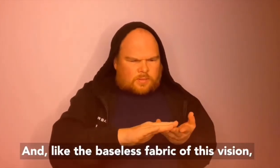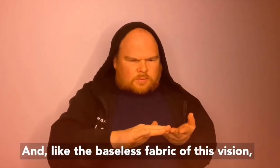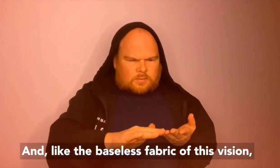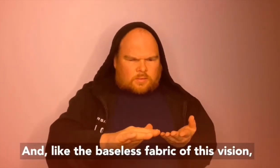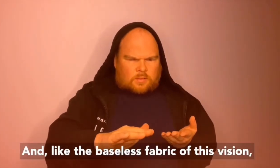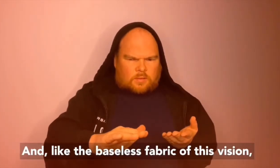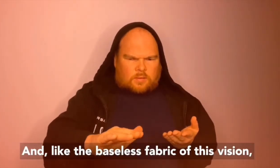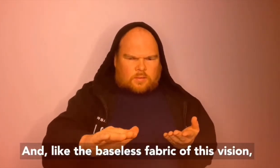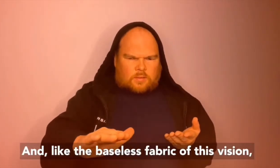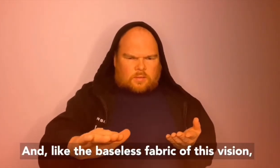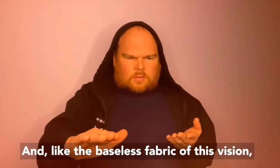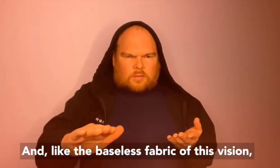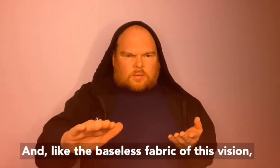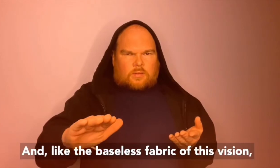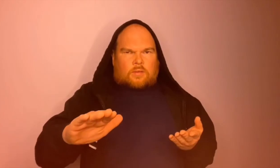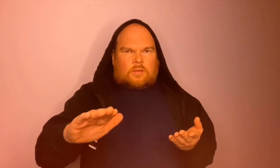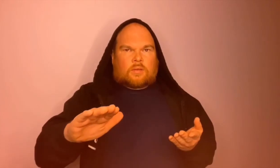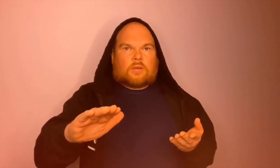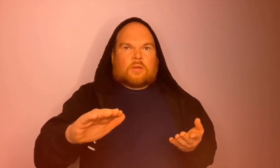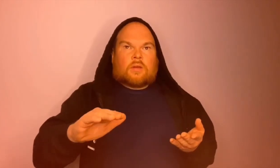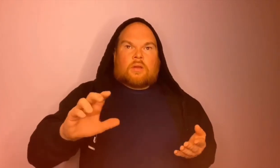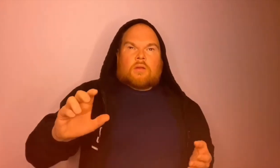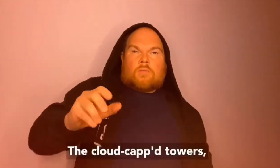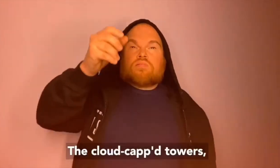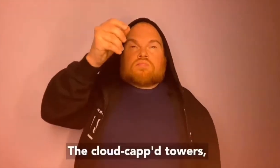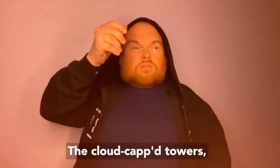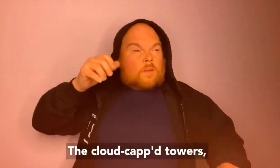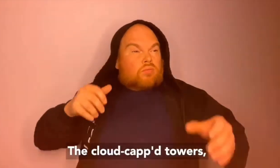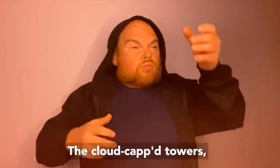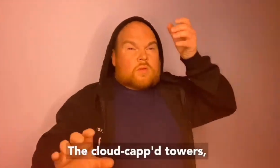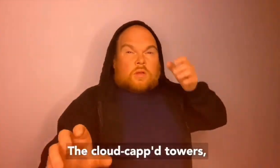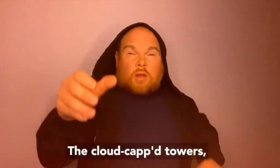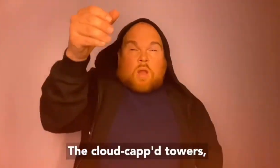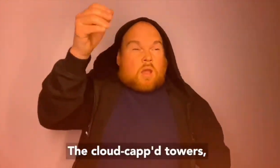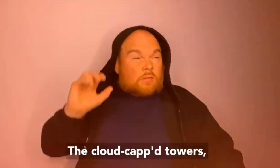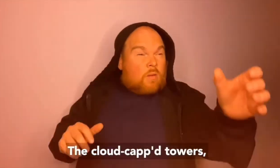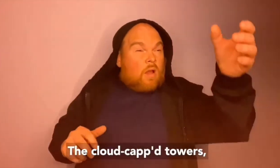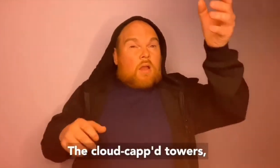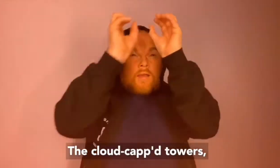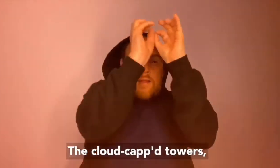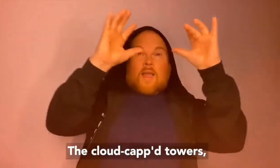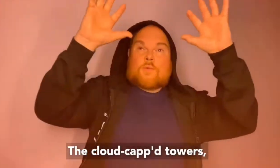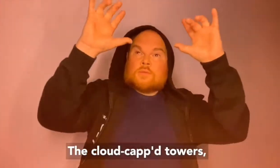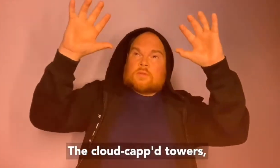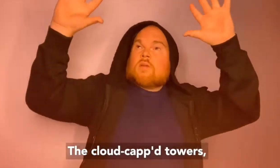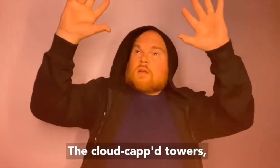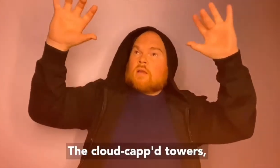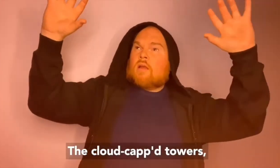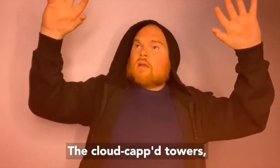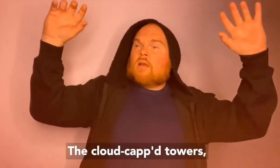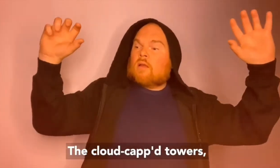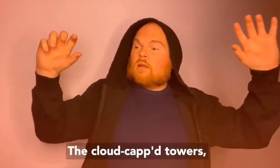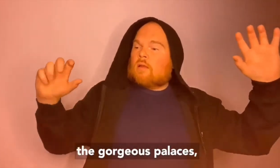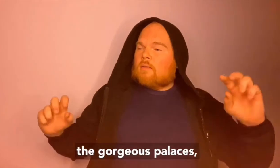the cloud-capped towels the gorgeous